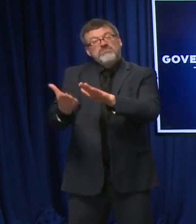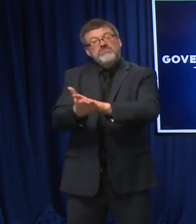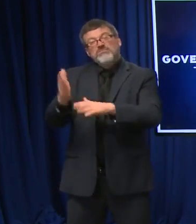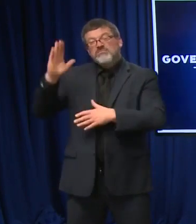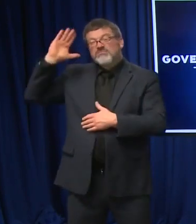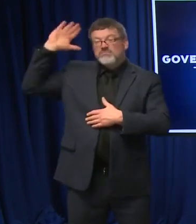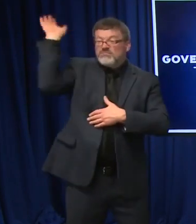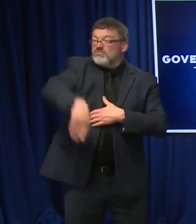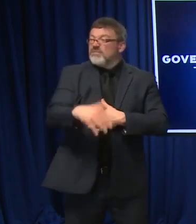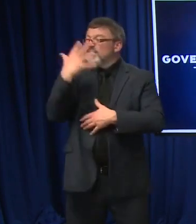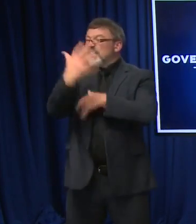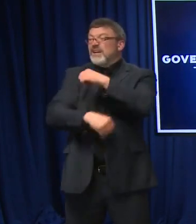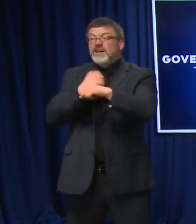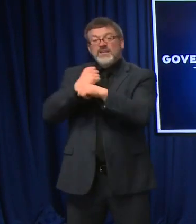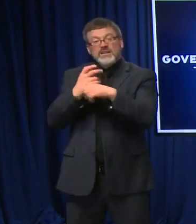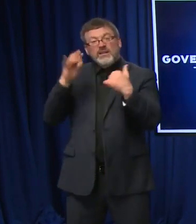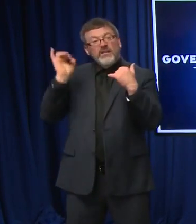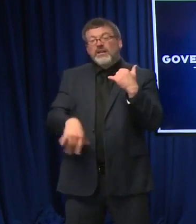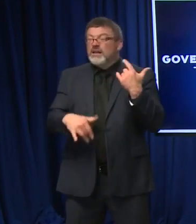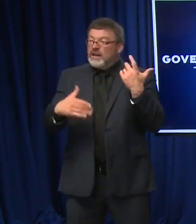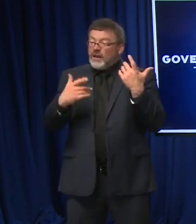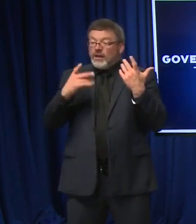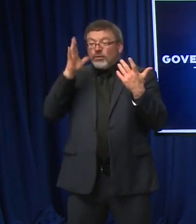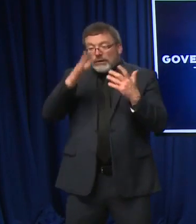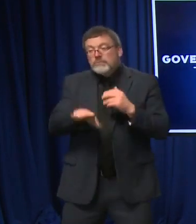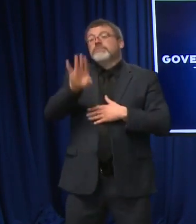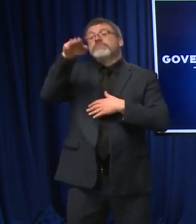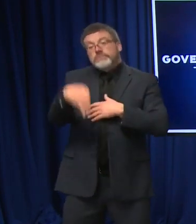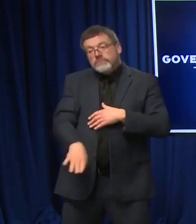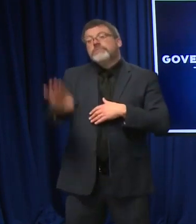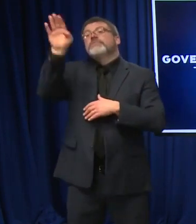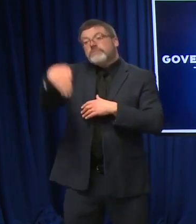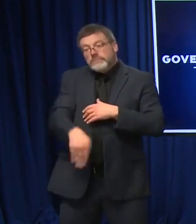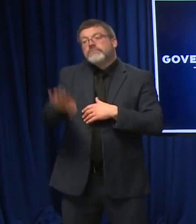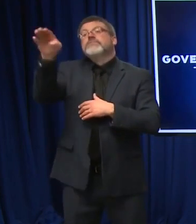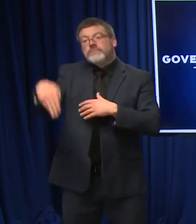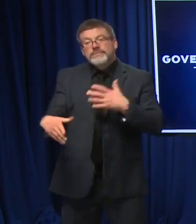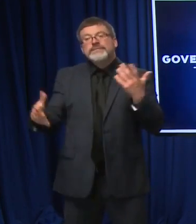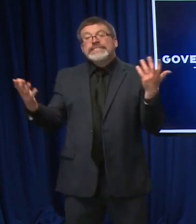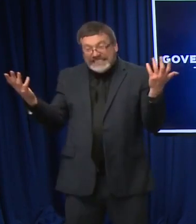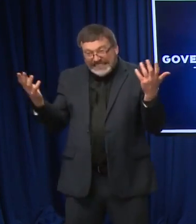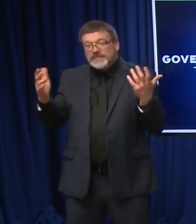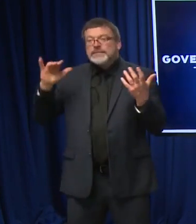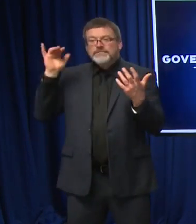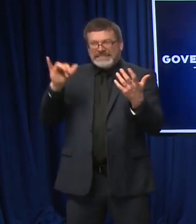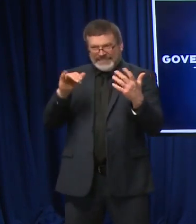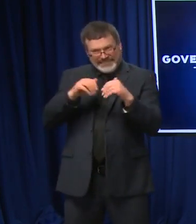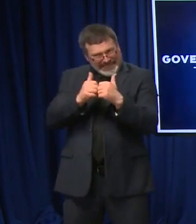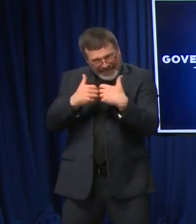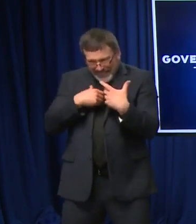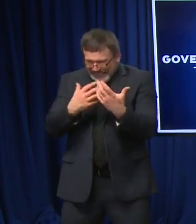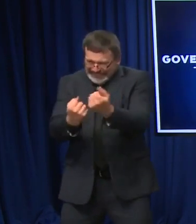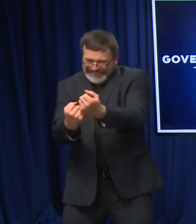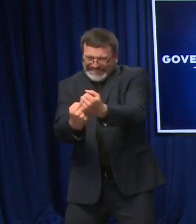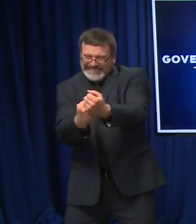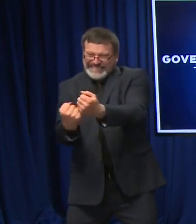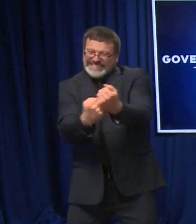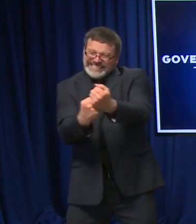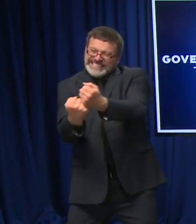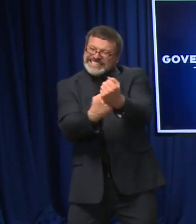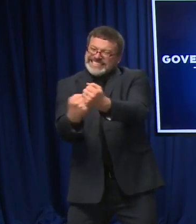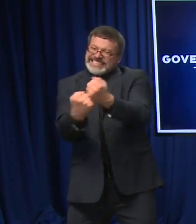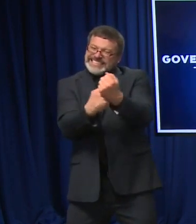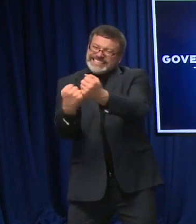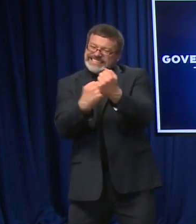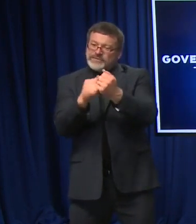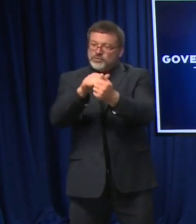hospitalizations for years, potentially. So we want to push ourselves, I think, to provide as much opportunity to keep those kids in the classroom in a safe manner.